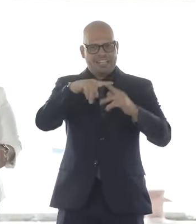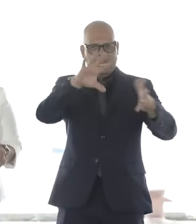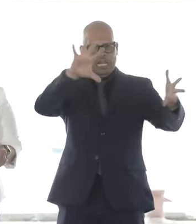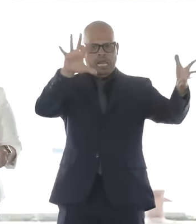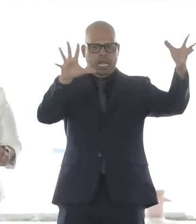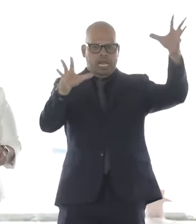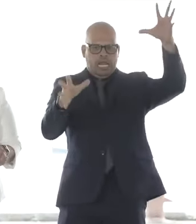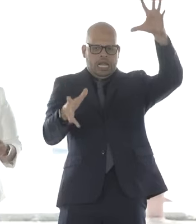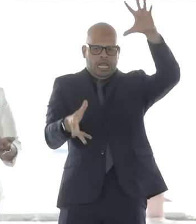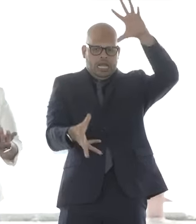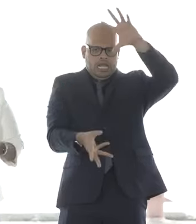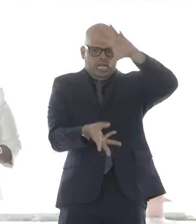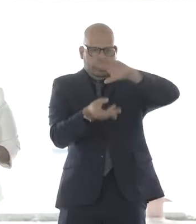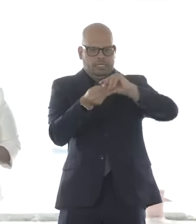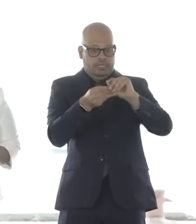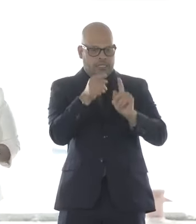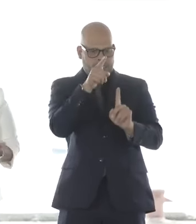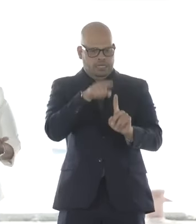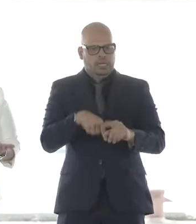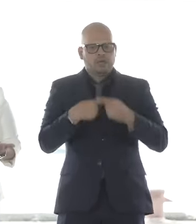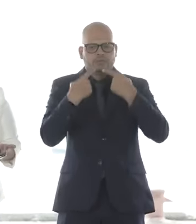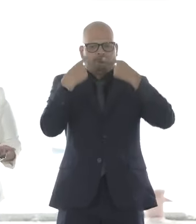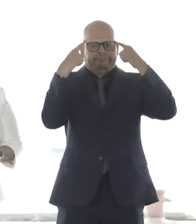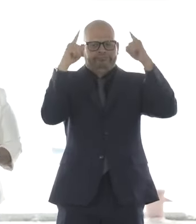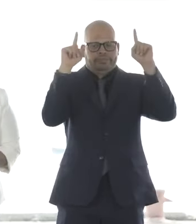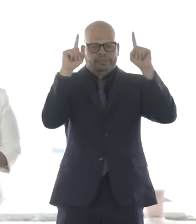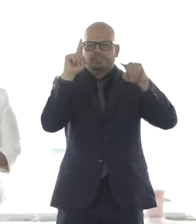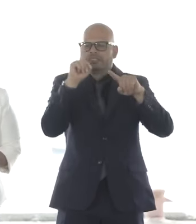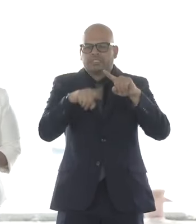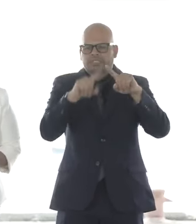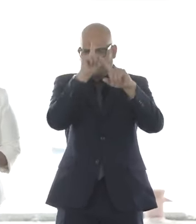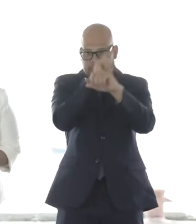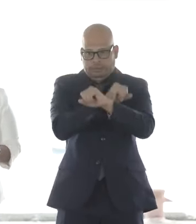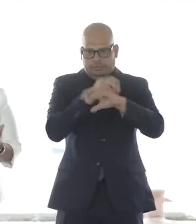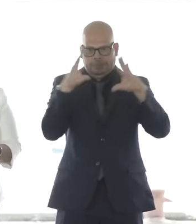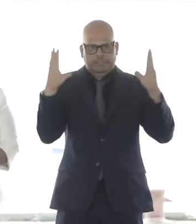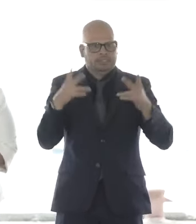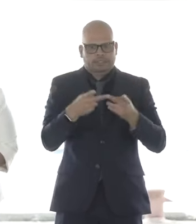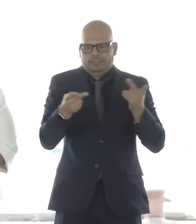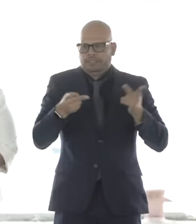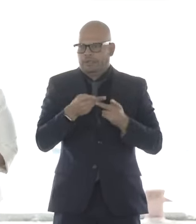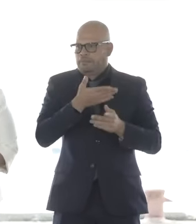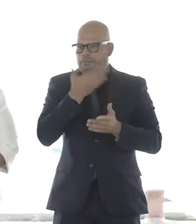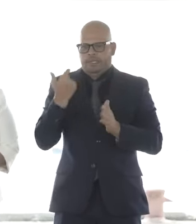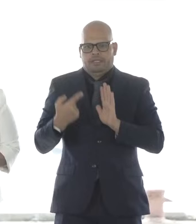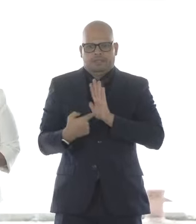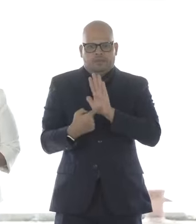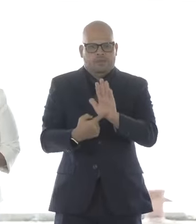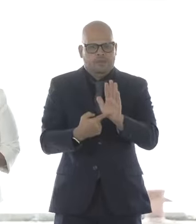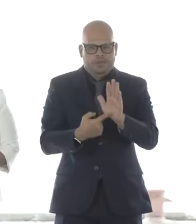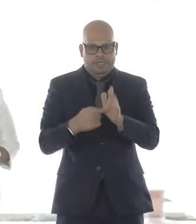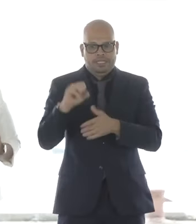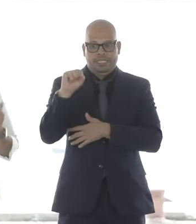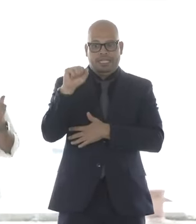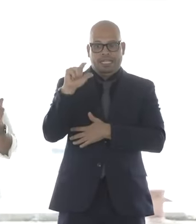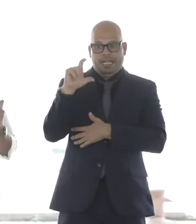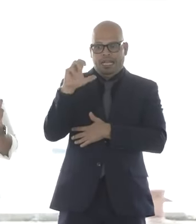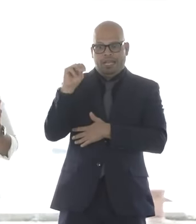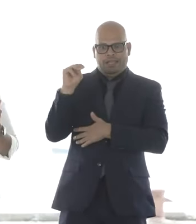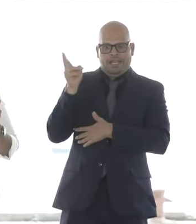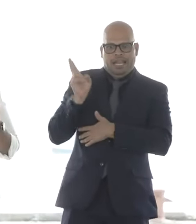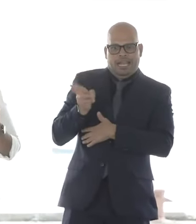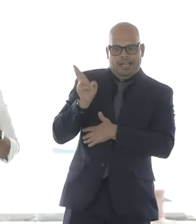And I can't think of a better place for it to take place, given our history. Mayor Pangalo mentioned a lot of it, the maritime history. We had